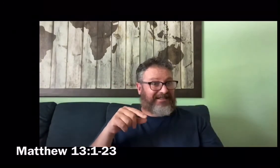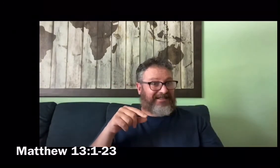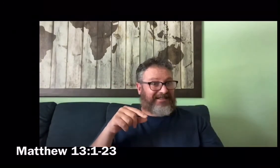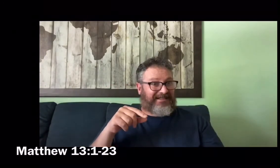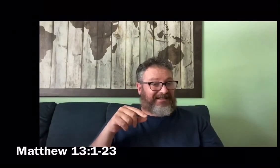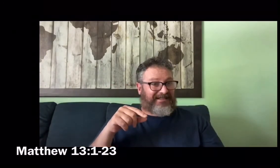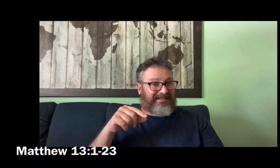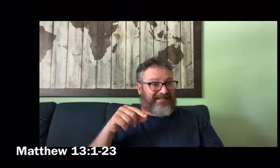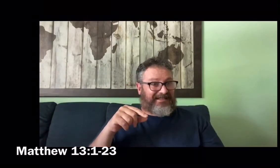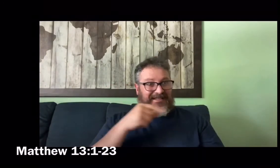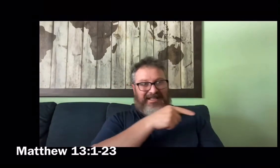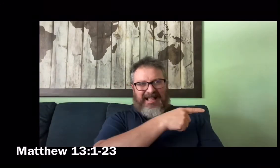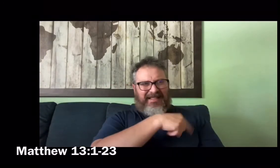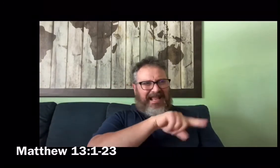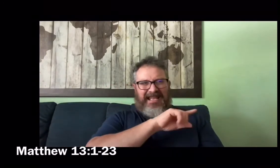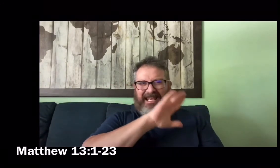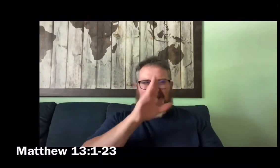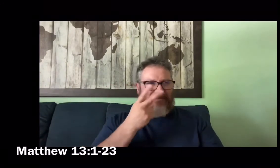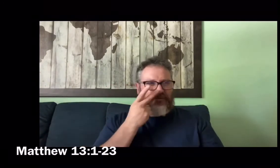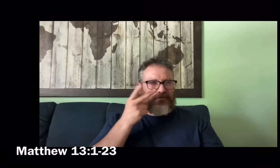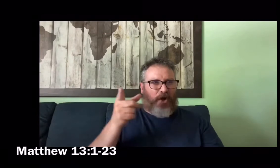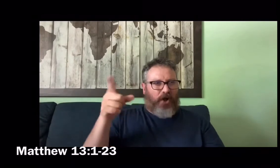but did not see it